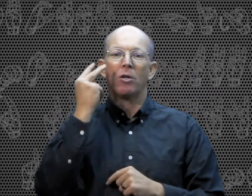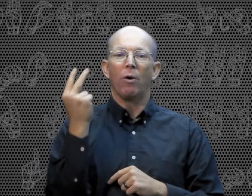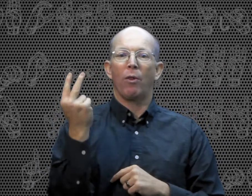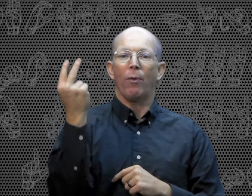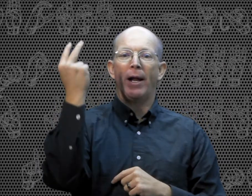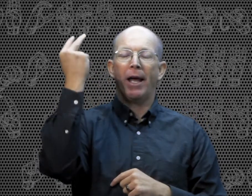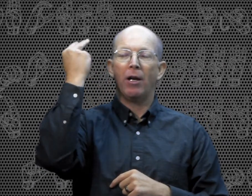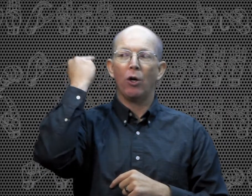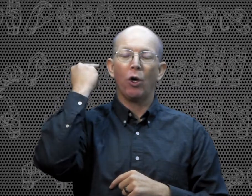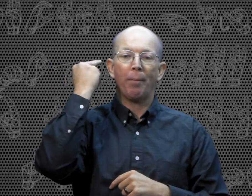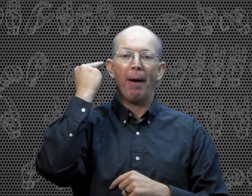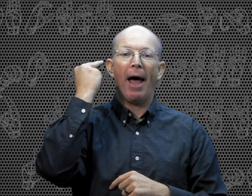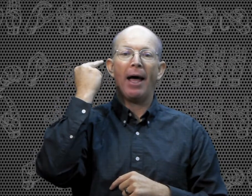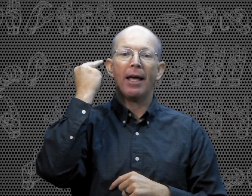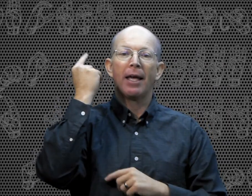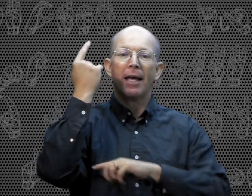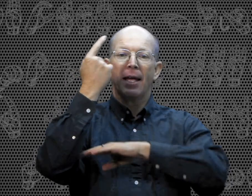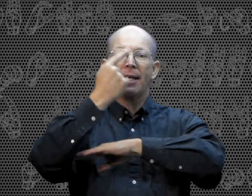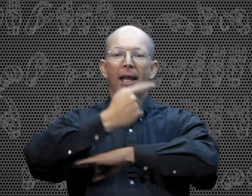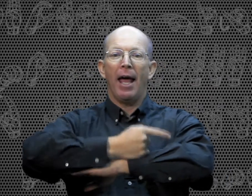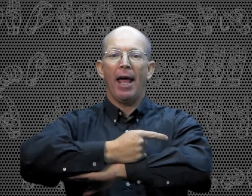can do it with one hand. Look back. Day.